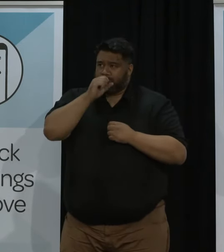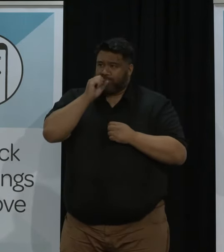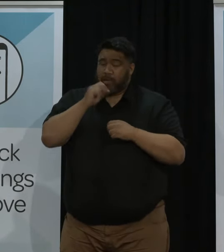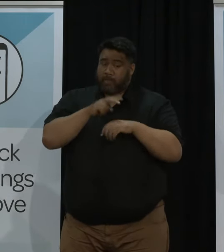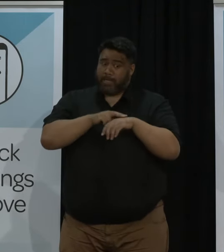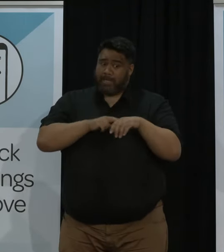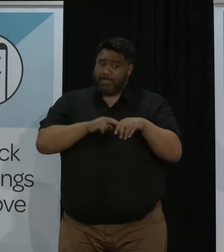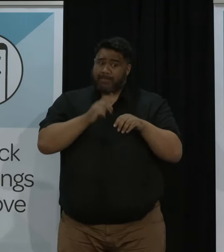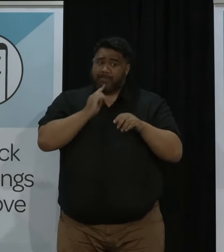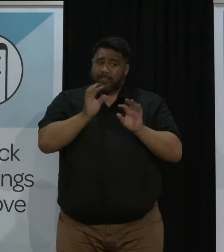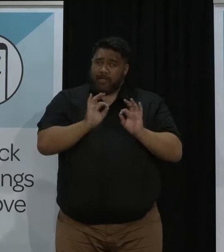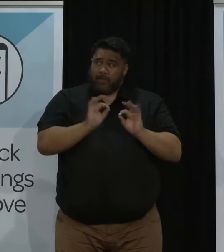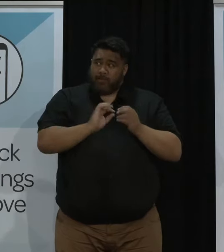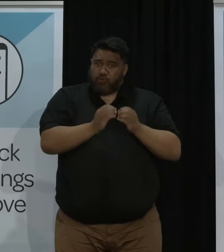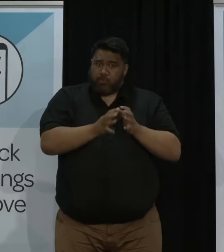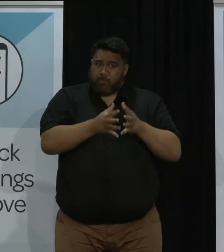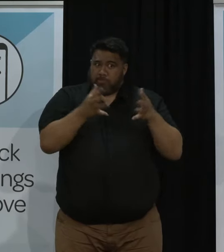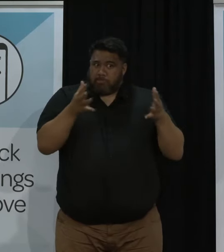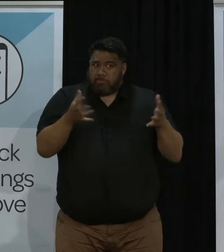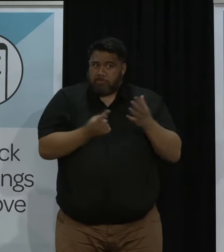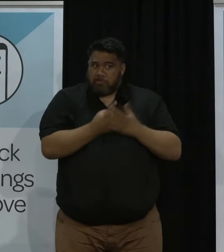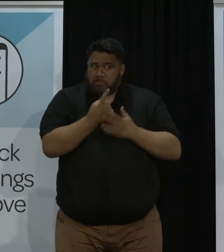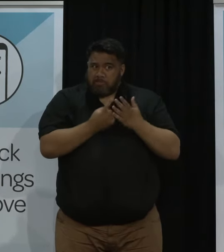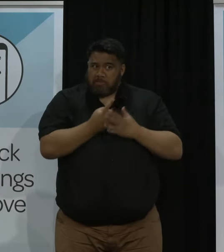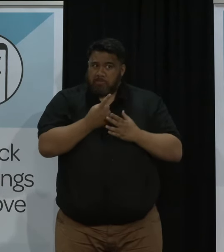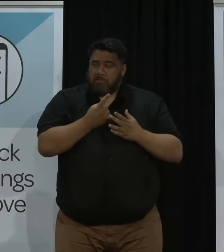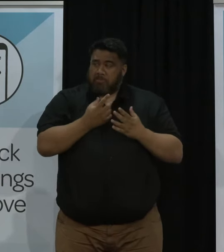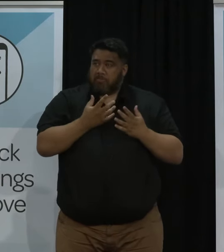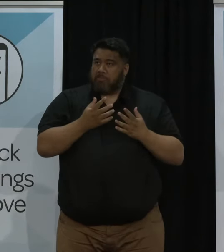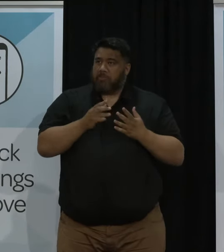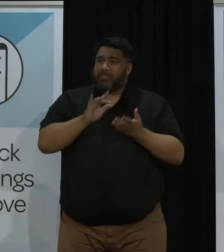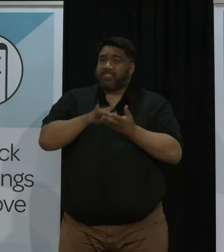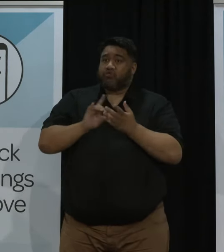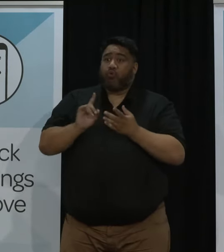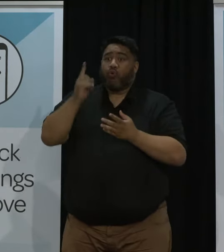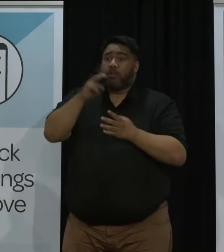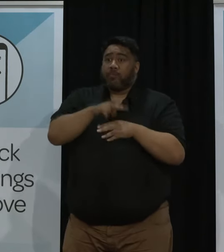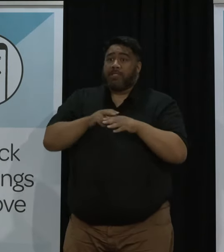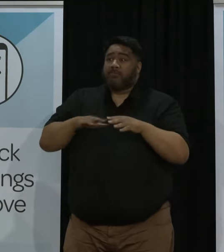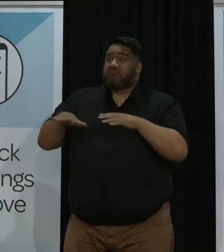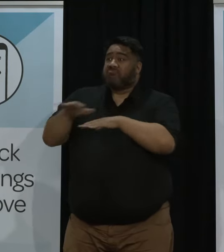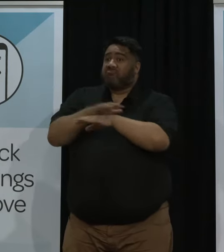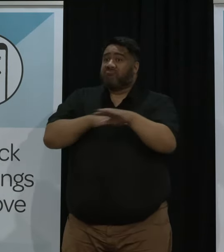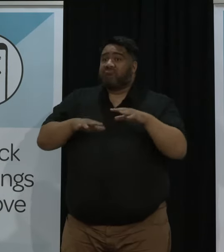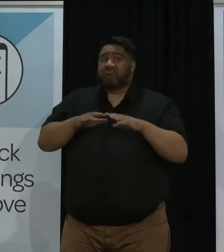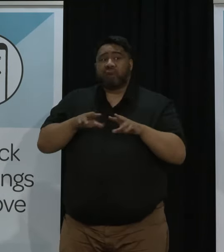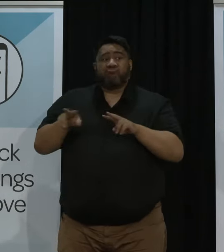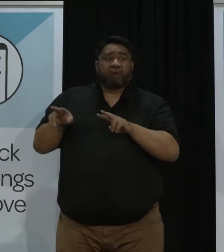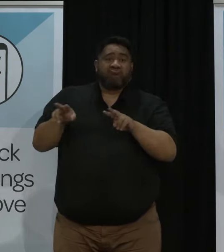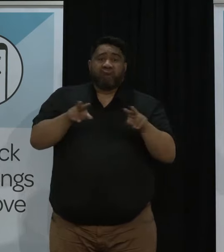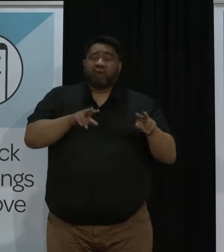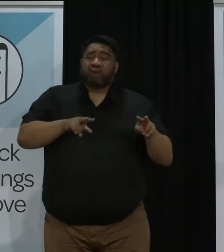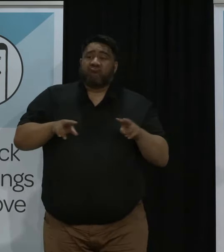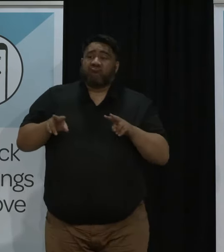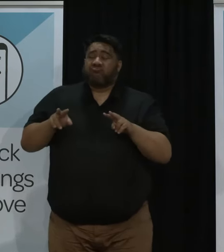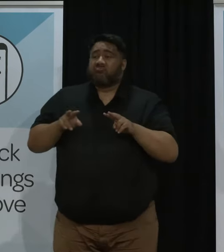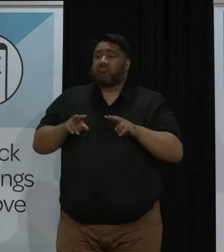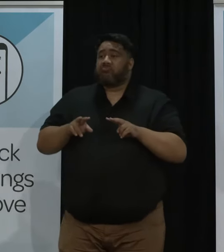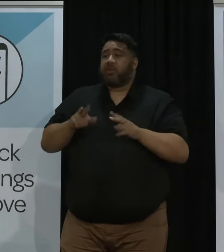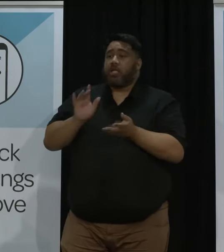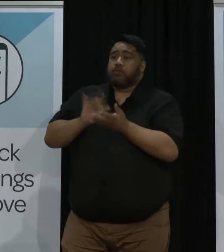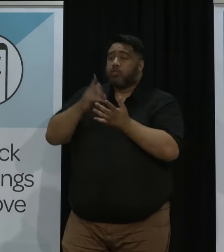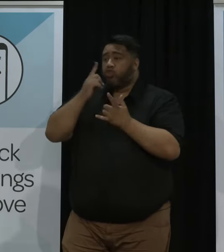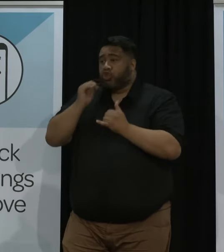any significant compliance issues you will have heard that they were out in central Auckland just being present undertaking the odd spot check